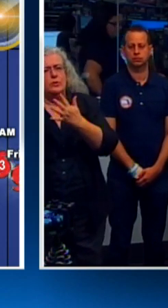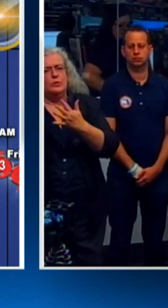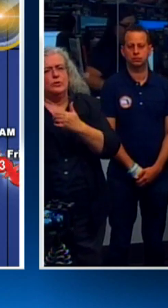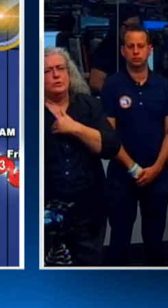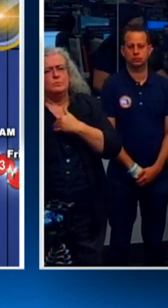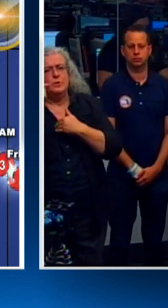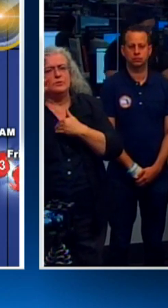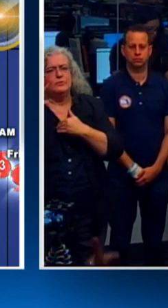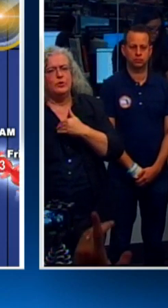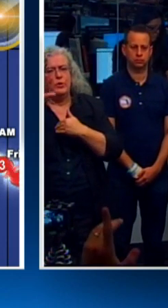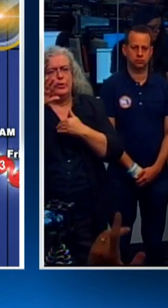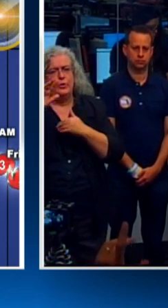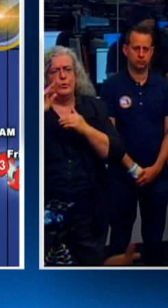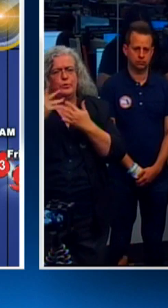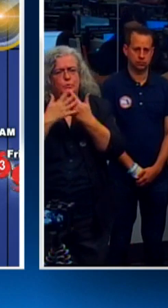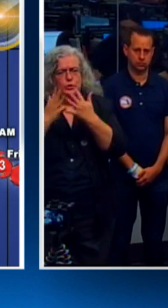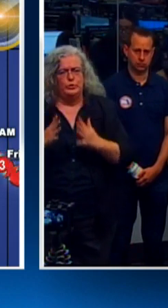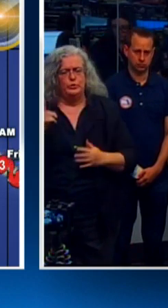for those inmates.